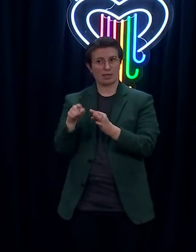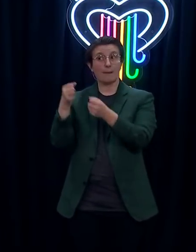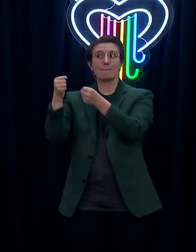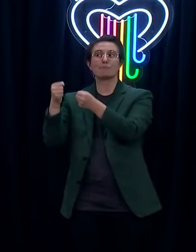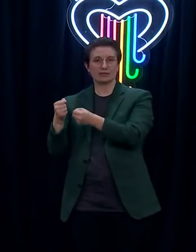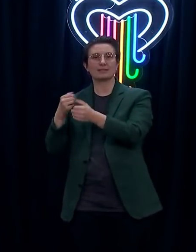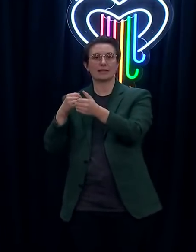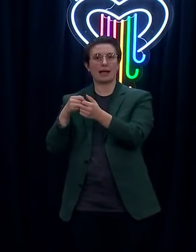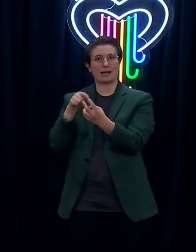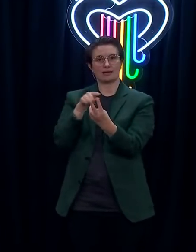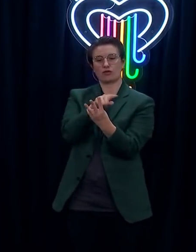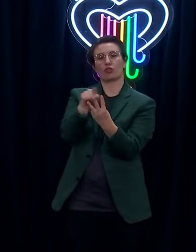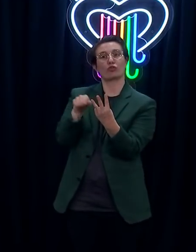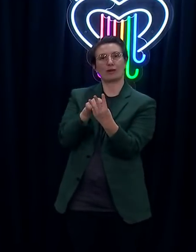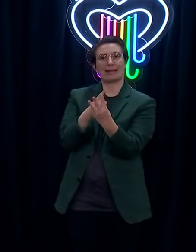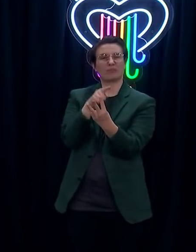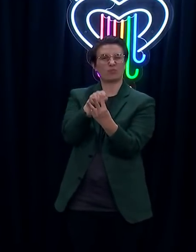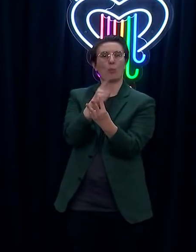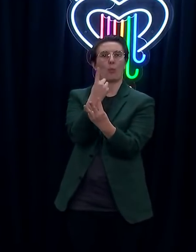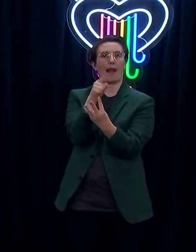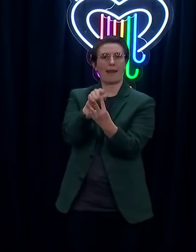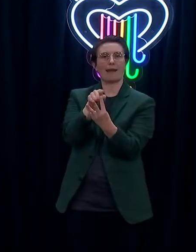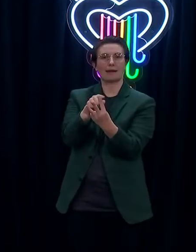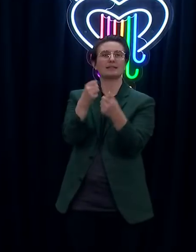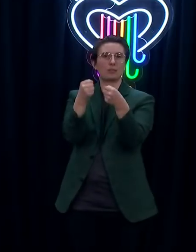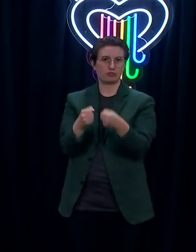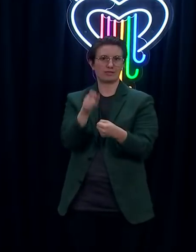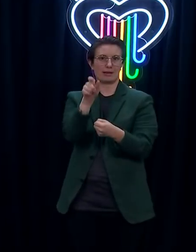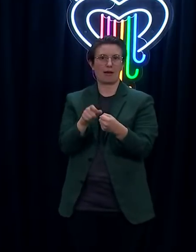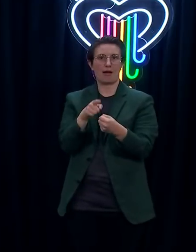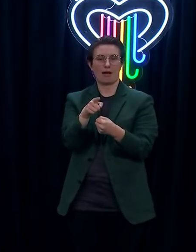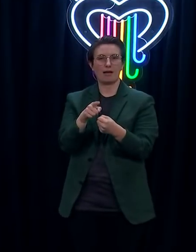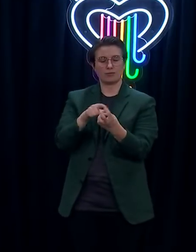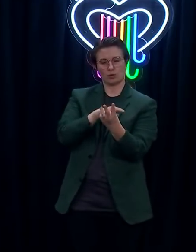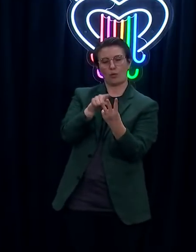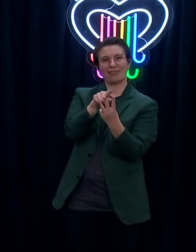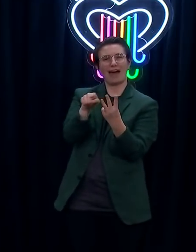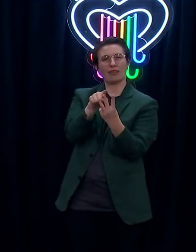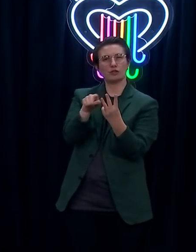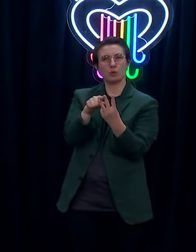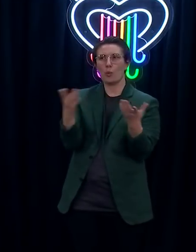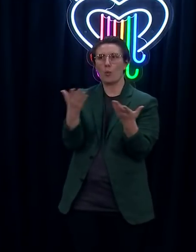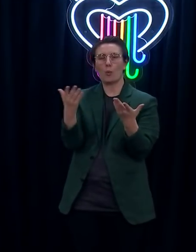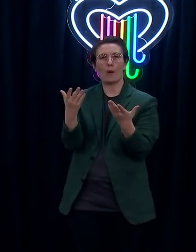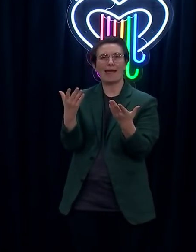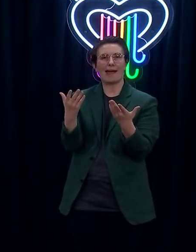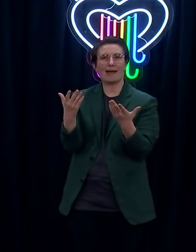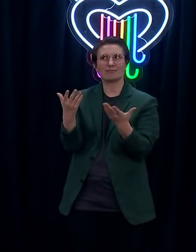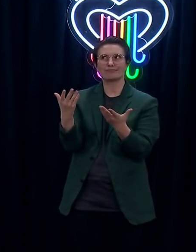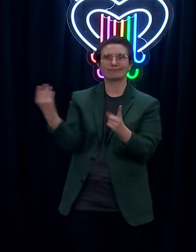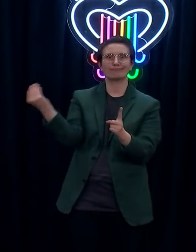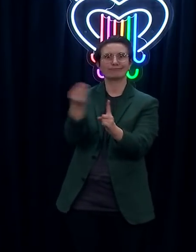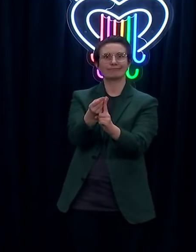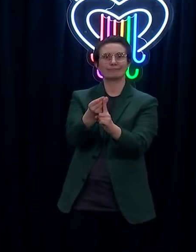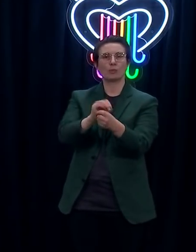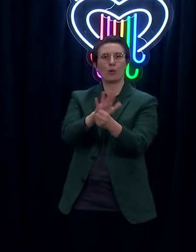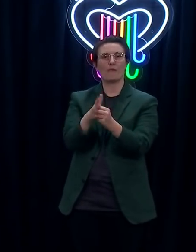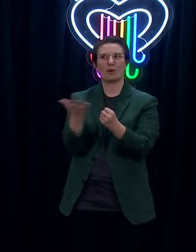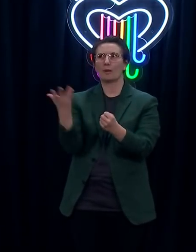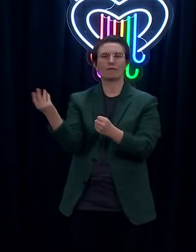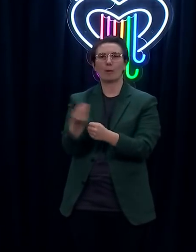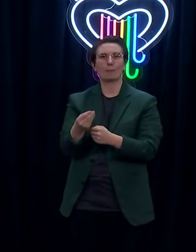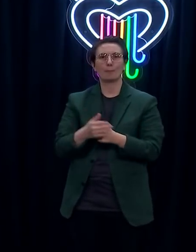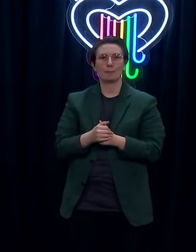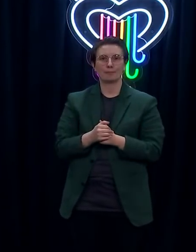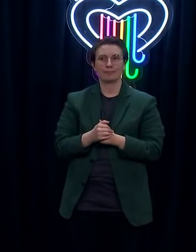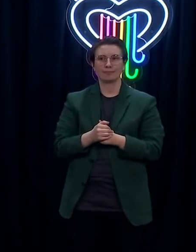contacts. The remaining two, where were they infected? Do you know that information? So household contacts, and there are what they, there